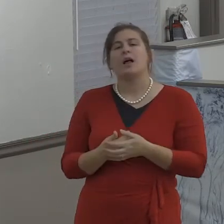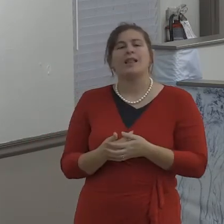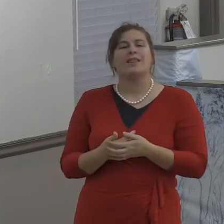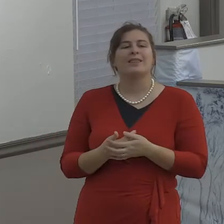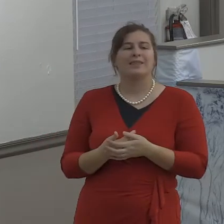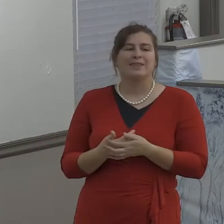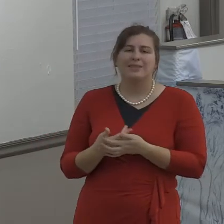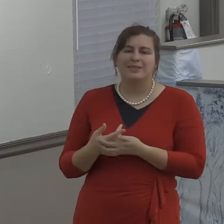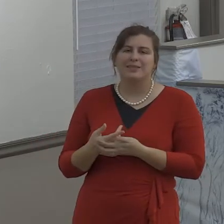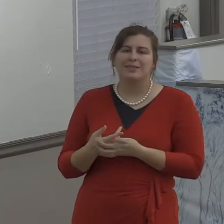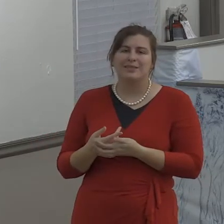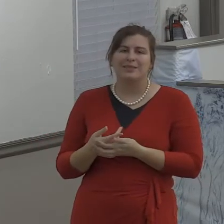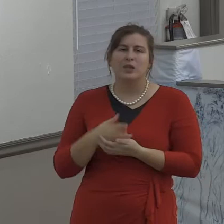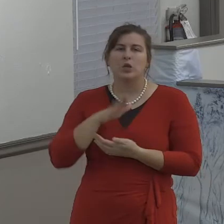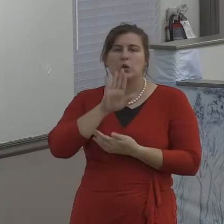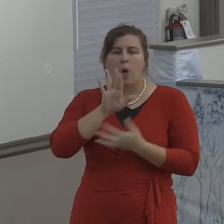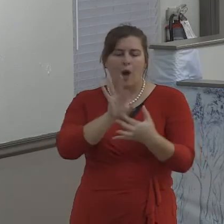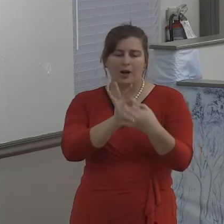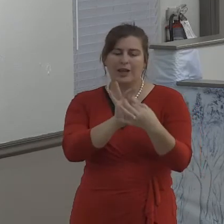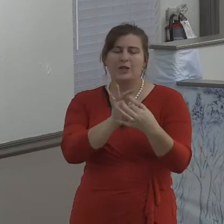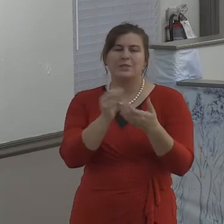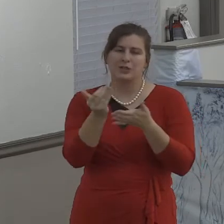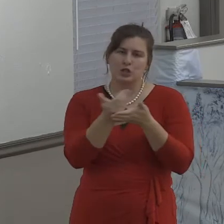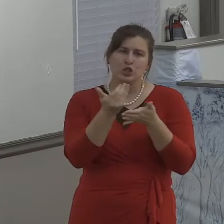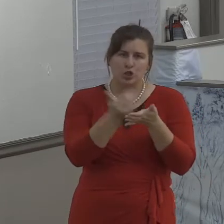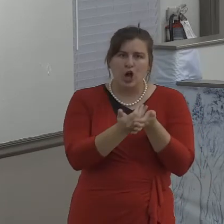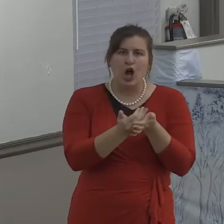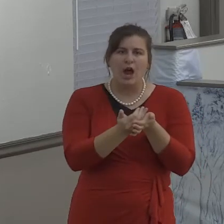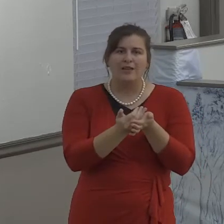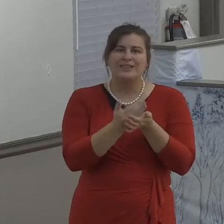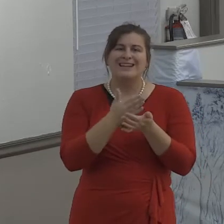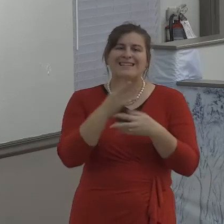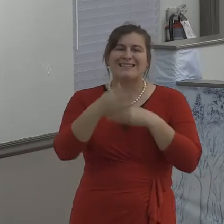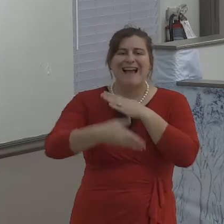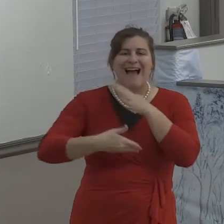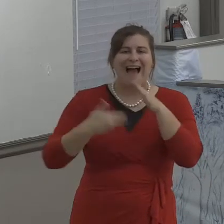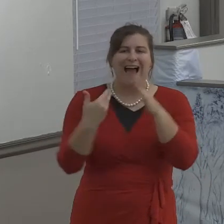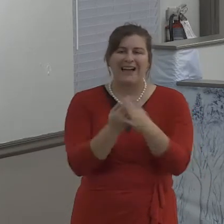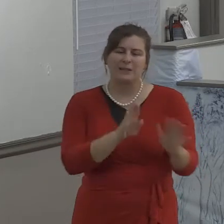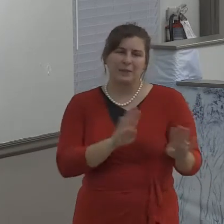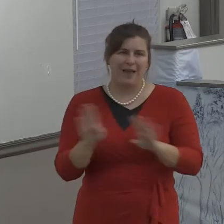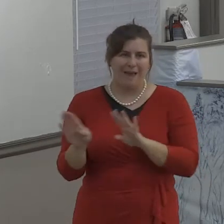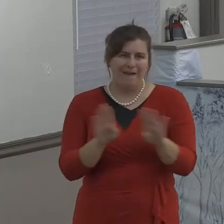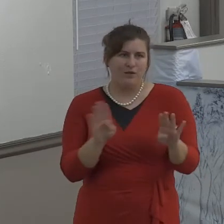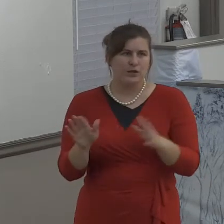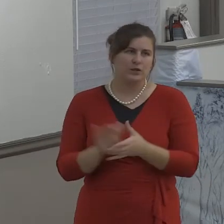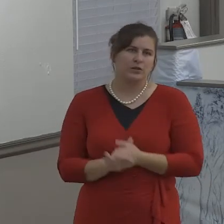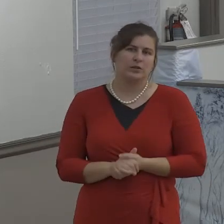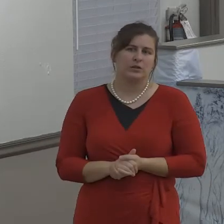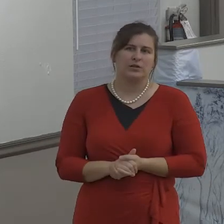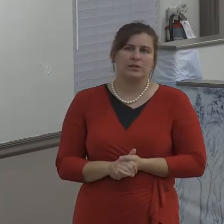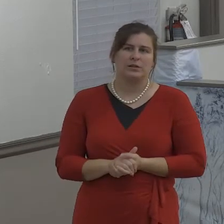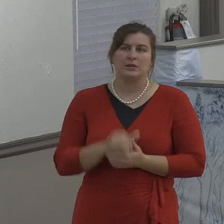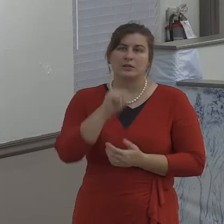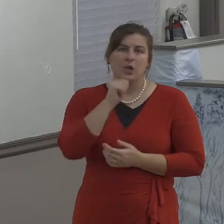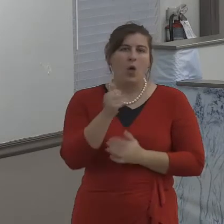no, that word is an exaggeration. Because nothing is every time.